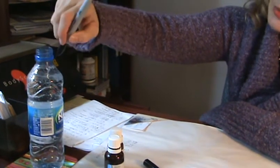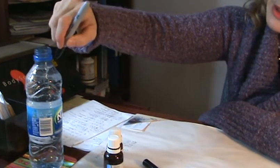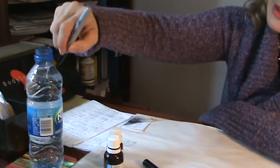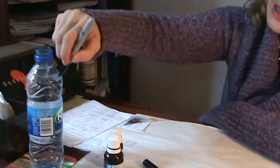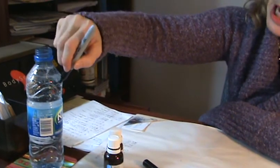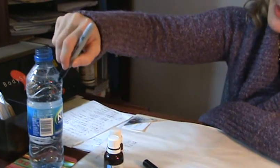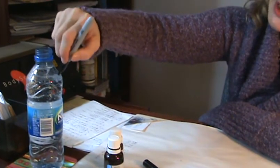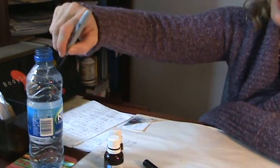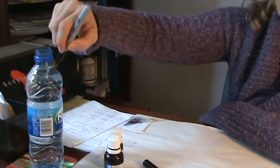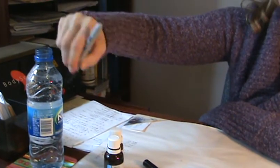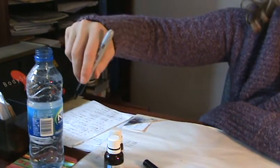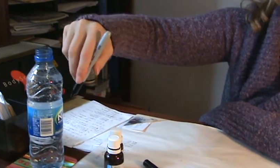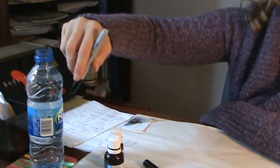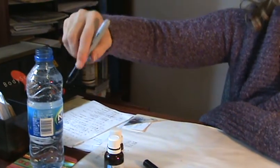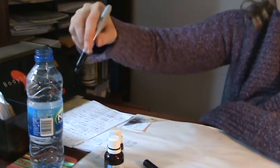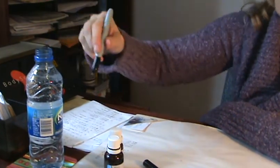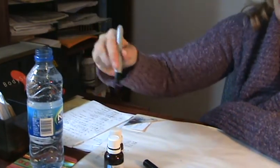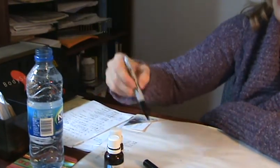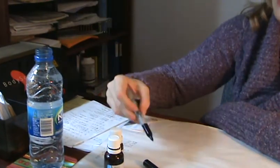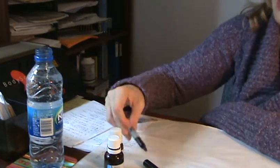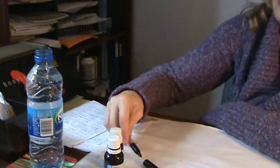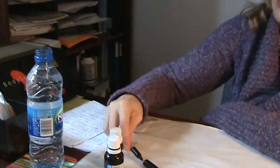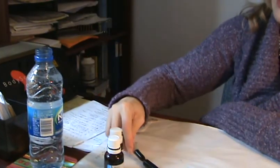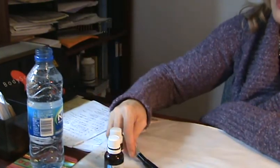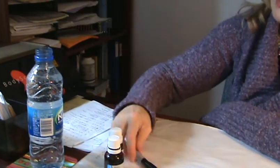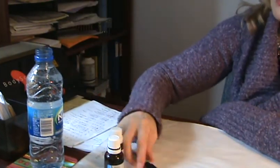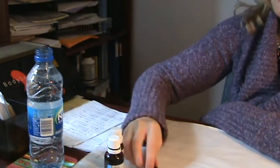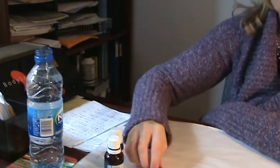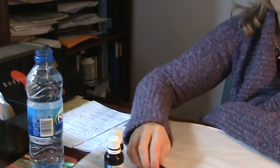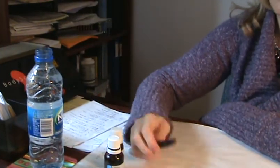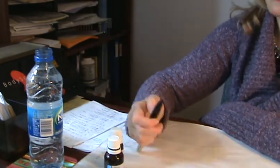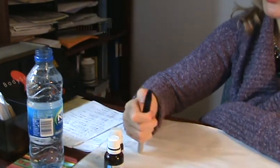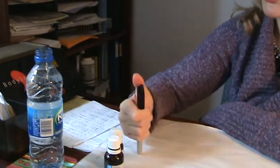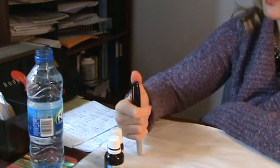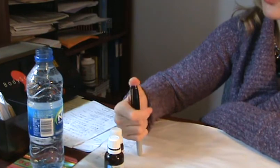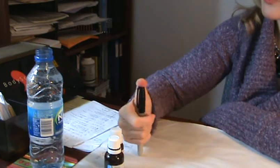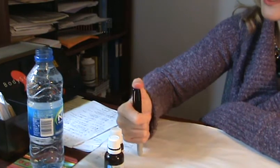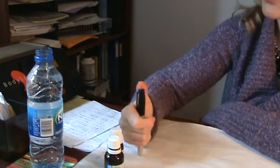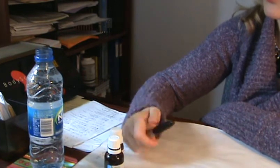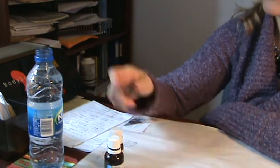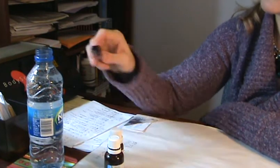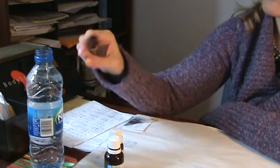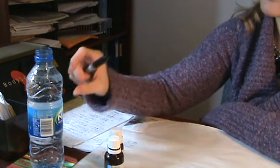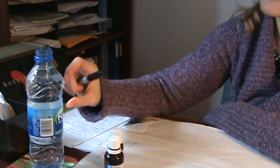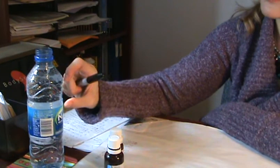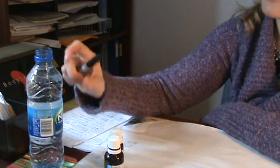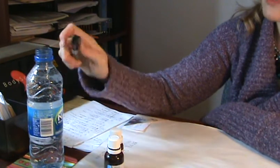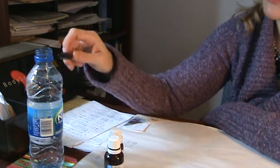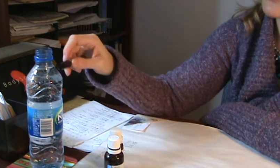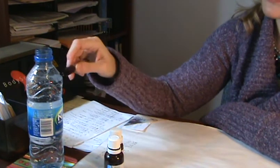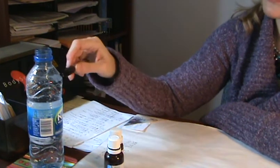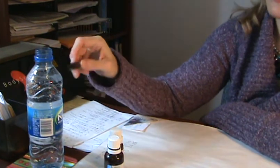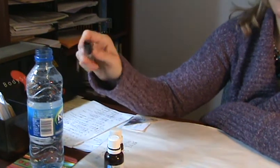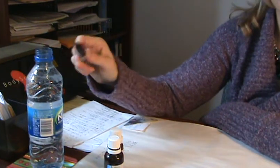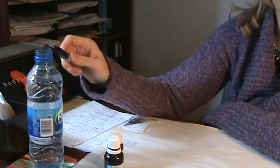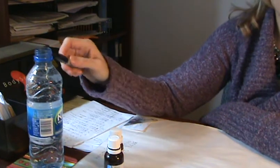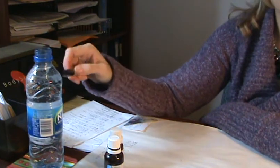how much to drink at a time. Of course, you might not get all the one third amount in one